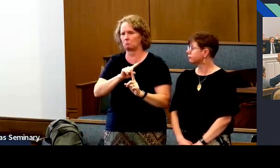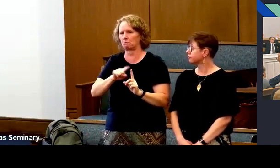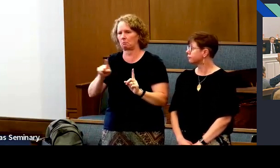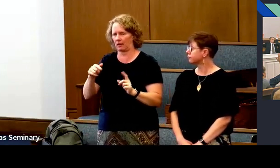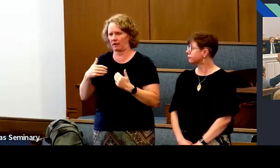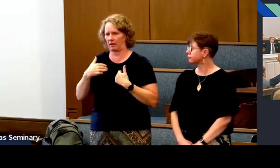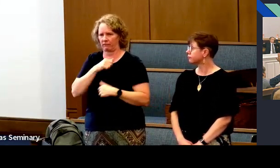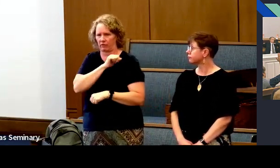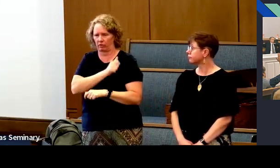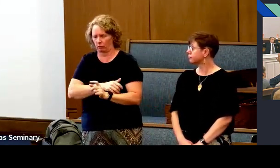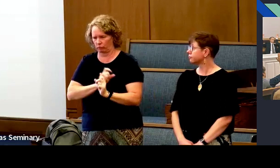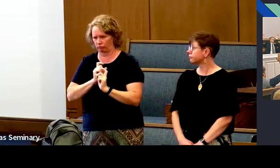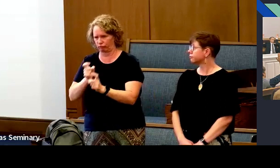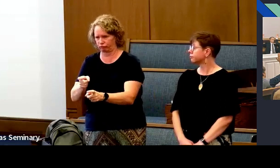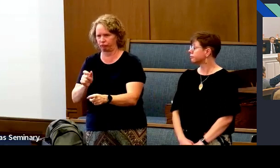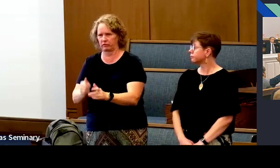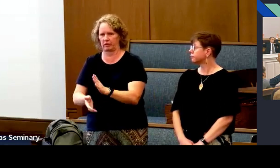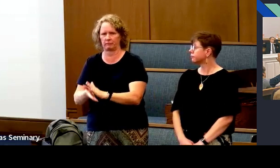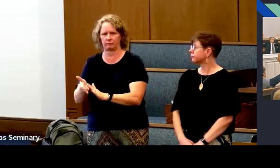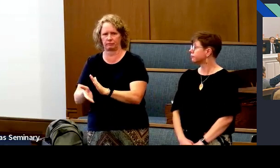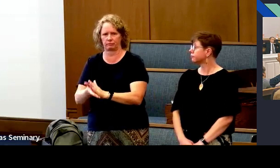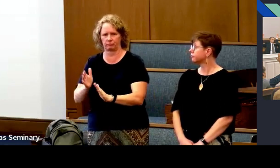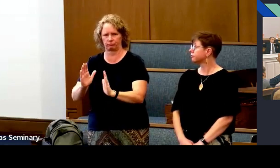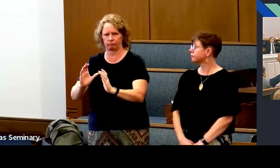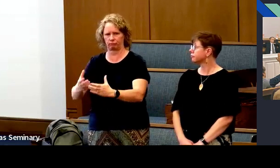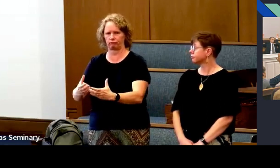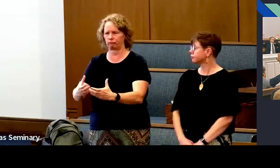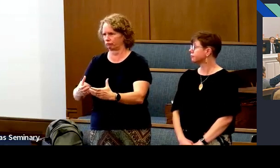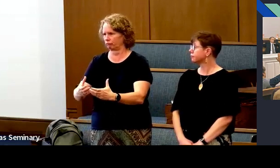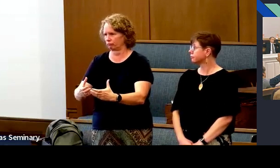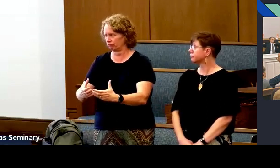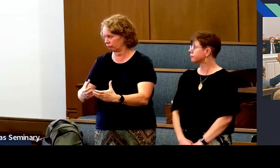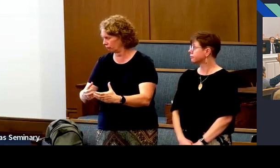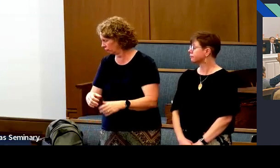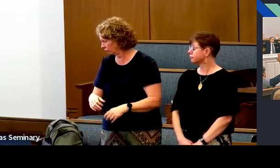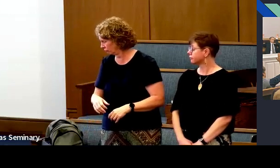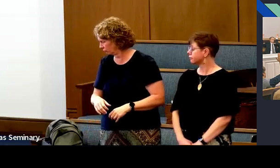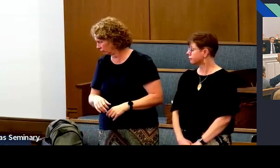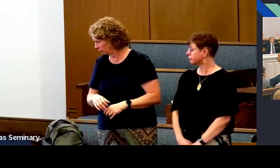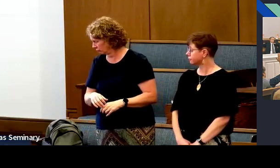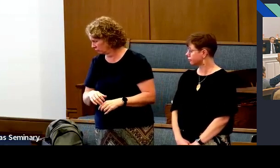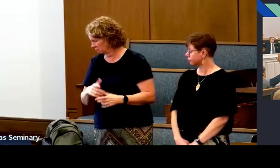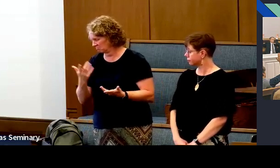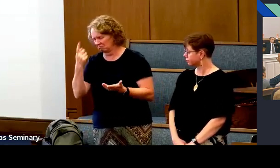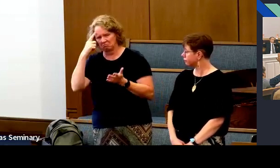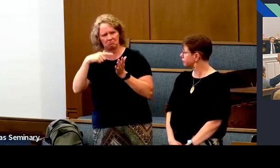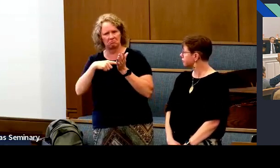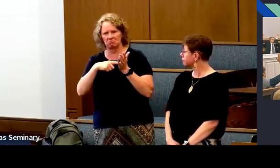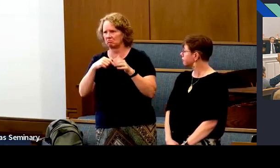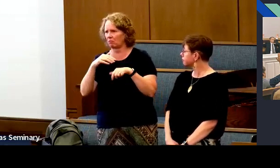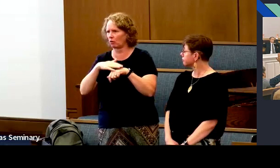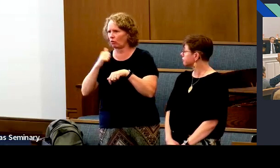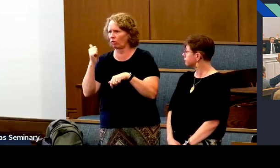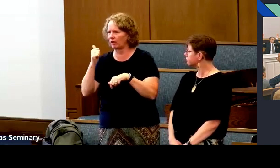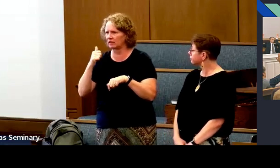There's no keys, but authority to run a group or